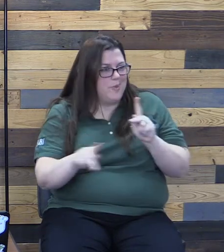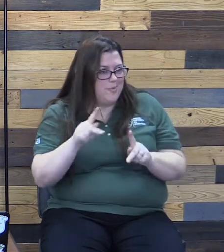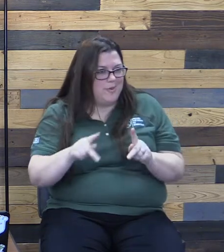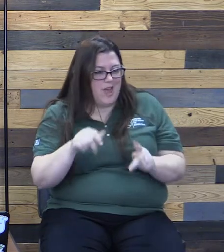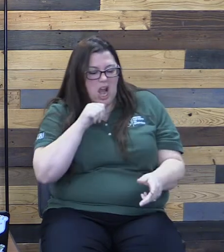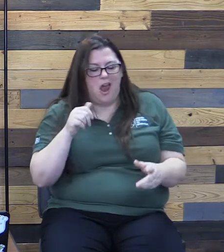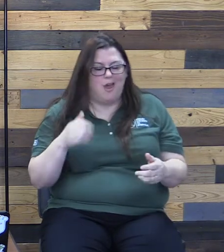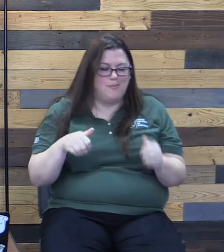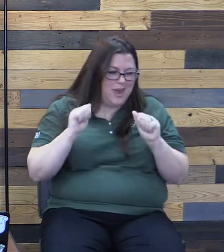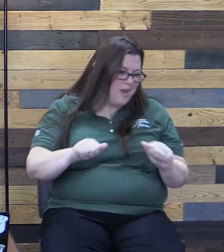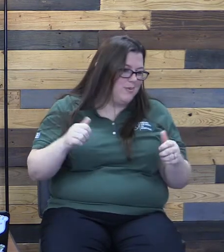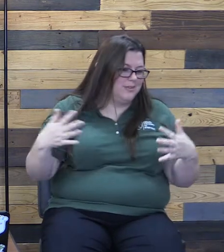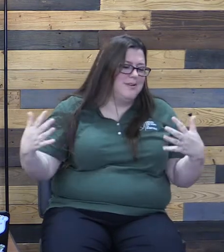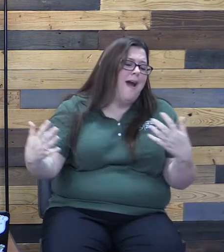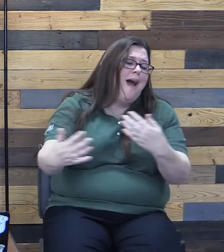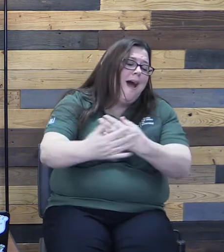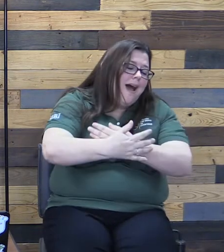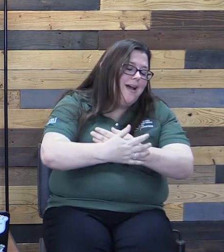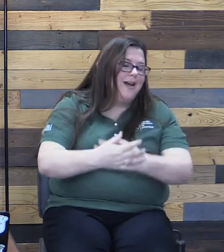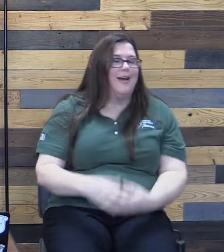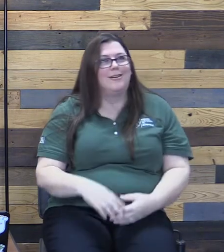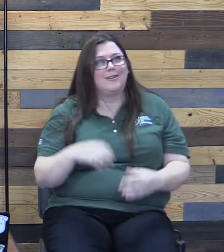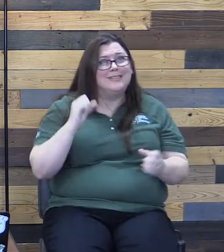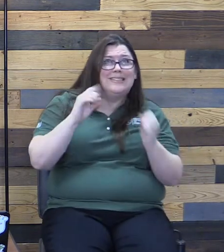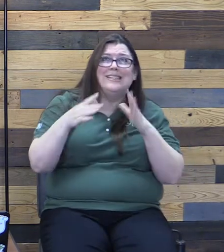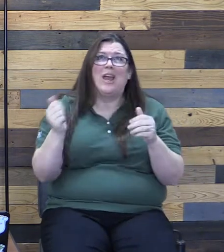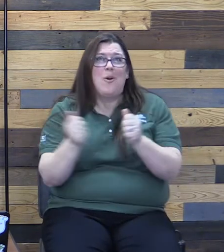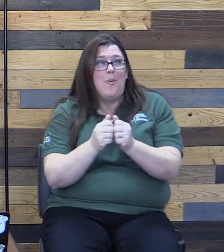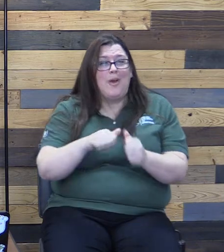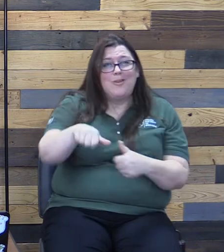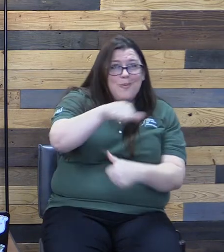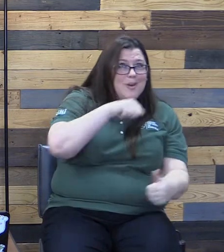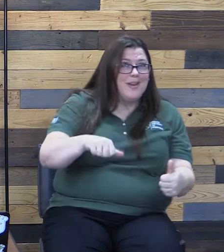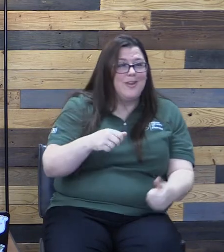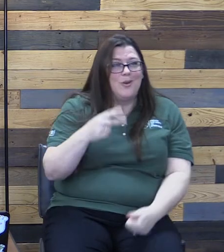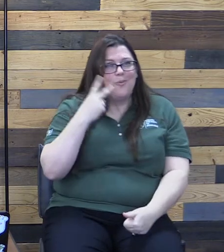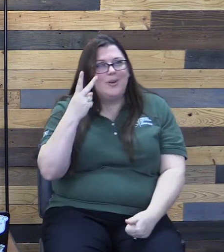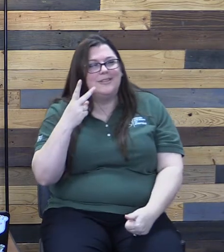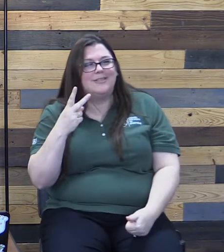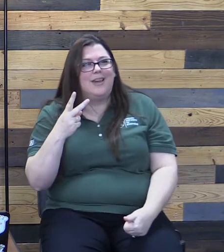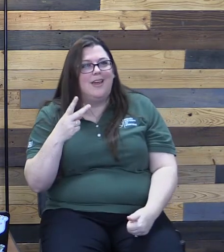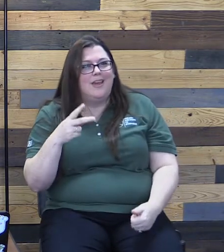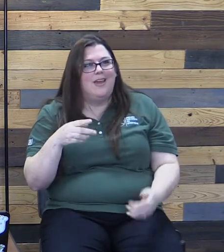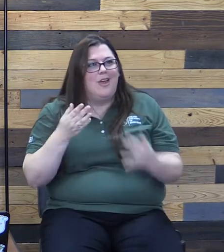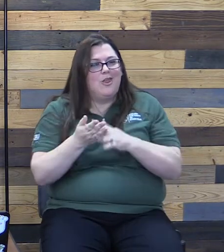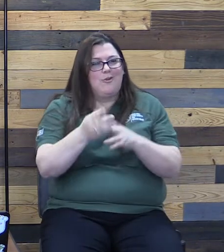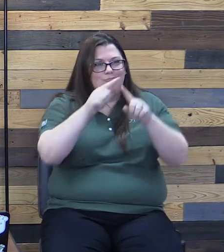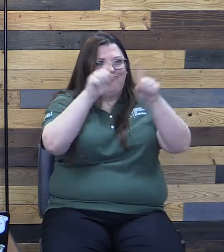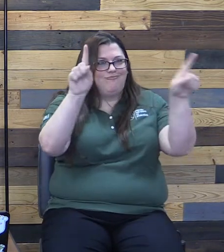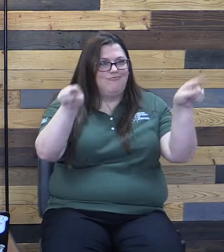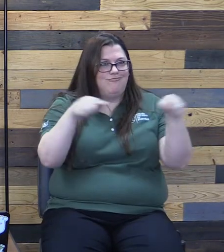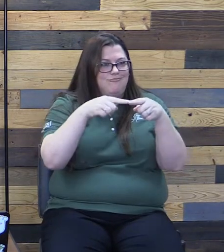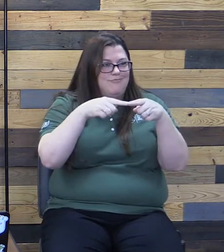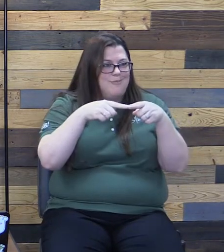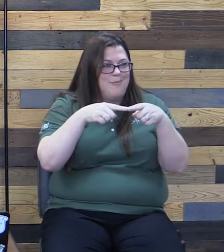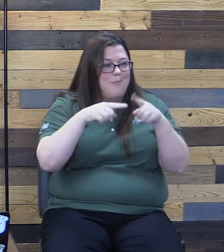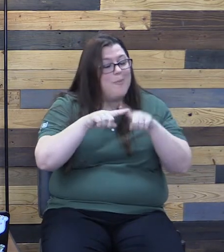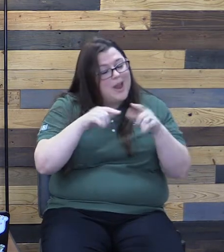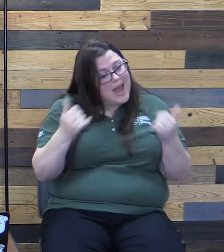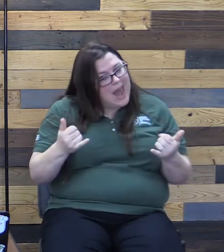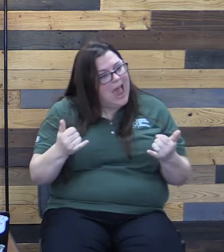or whatever else, not to be able to sing with one another. We have to see each other through screens. But now that we are past that,